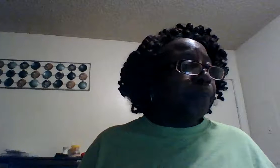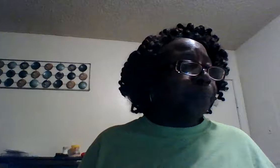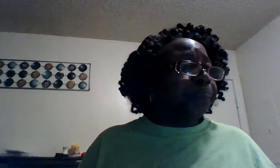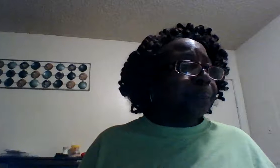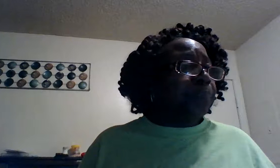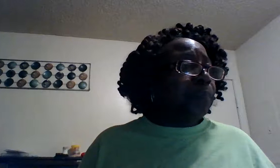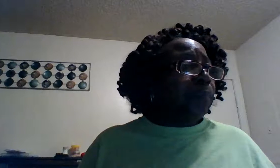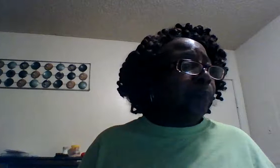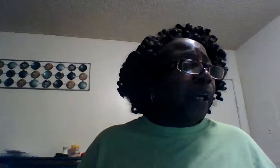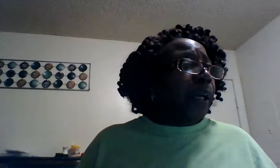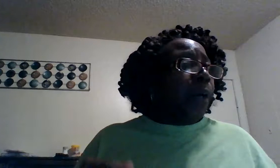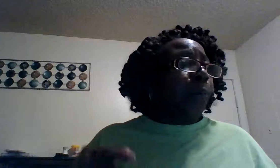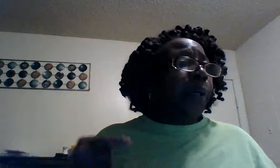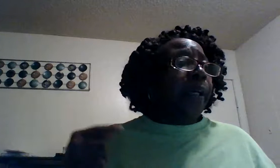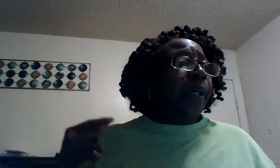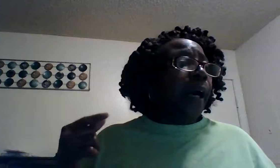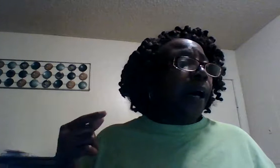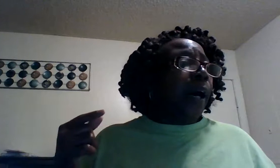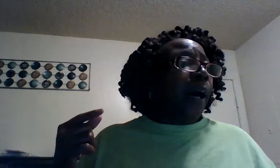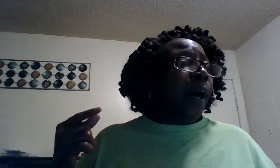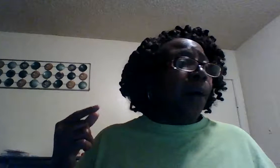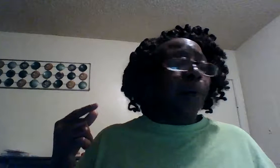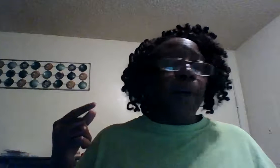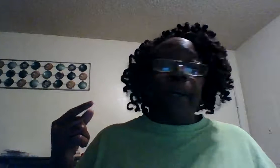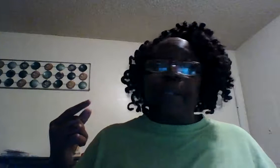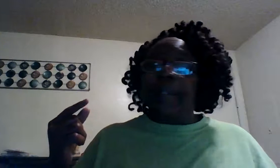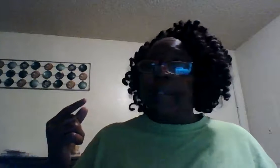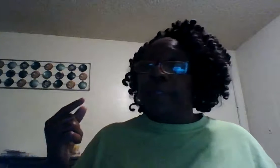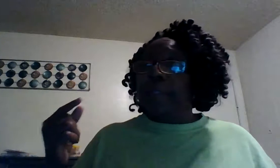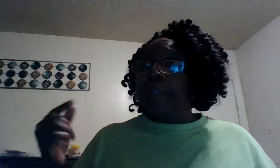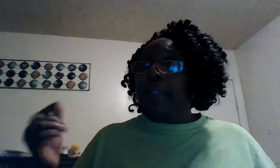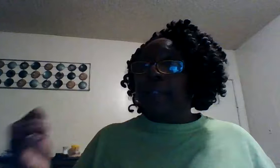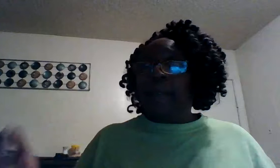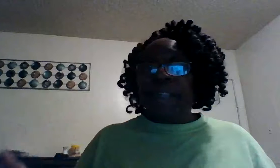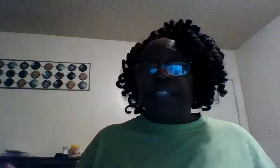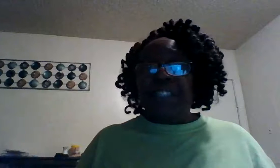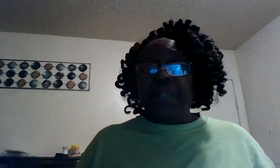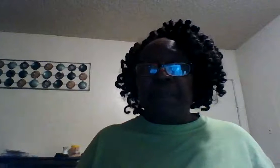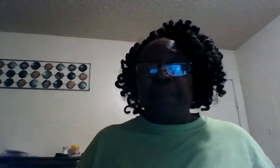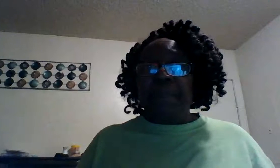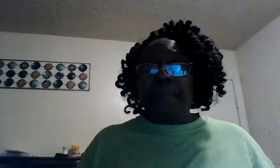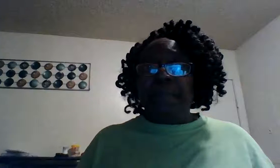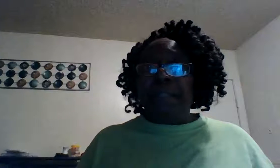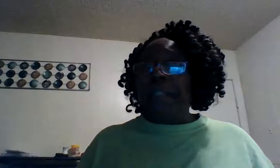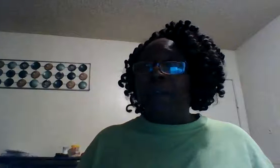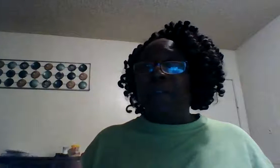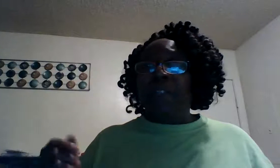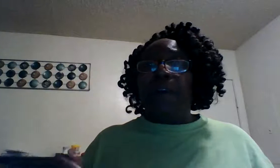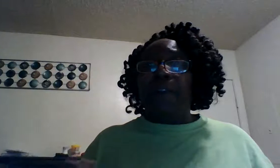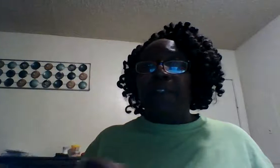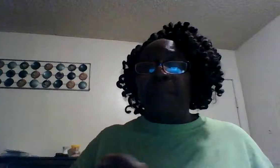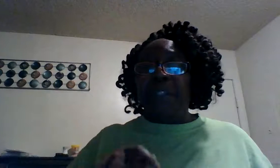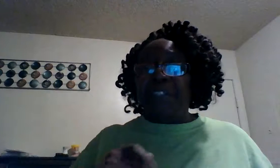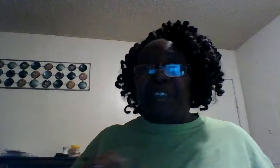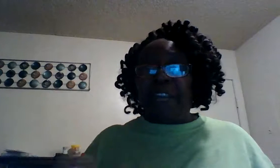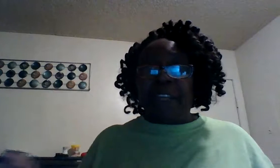we are what like sheep sitting on the slaughter to be shaved